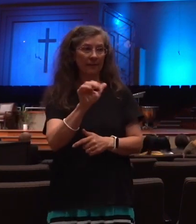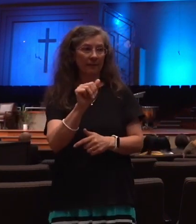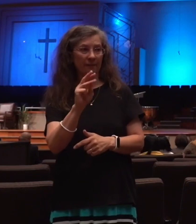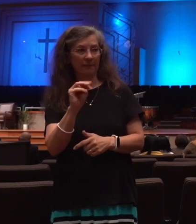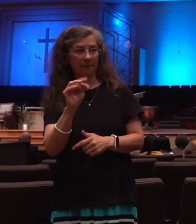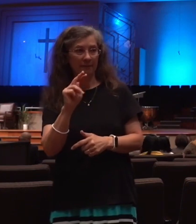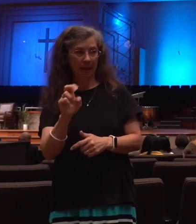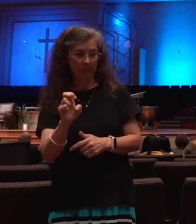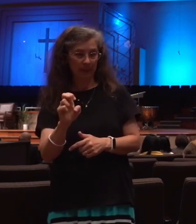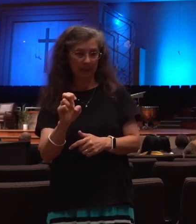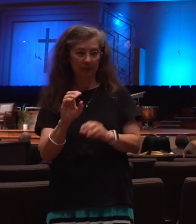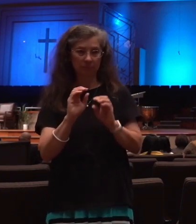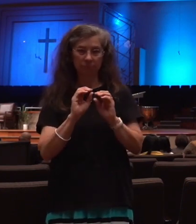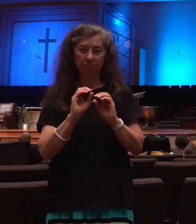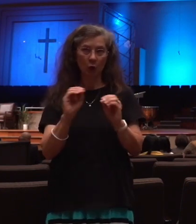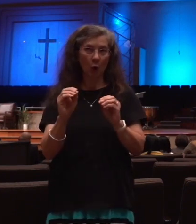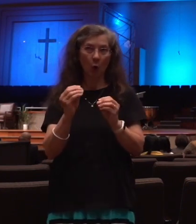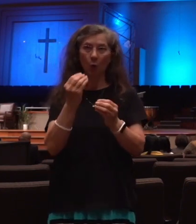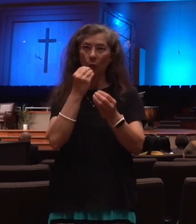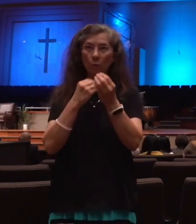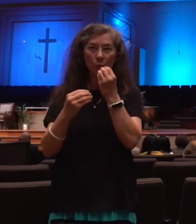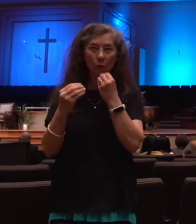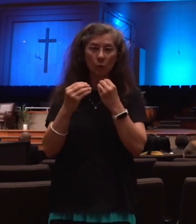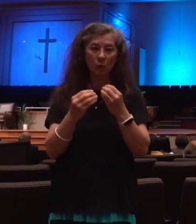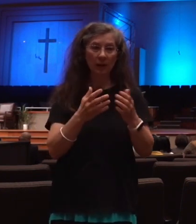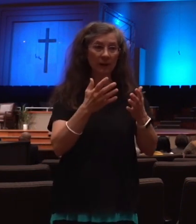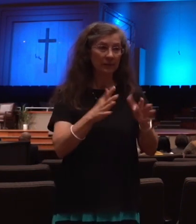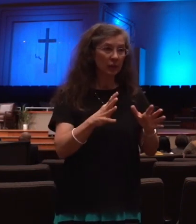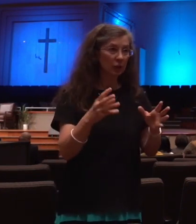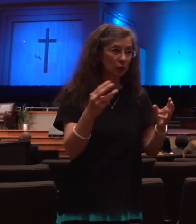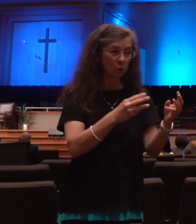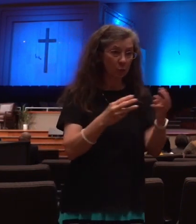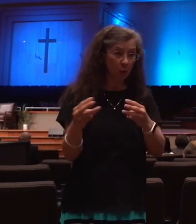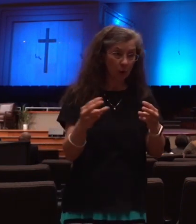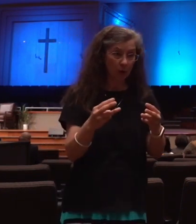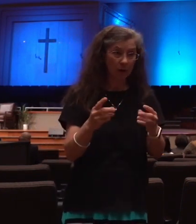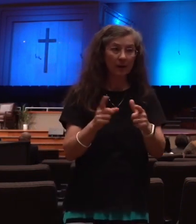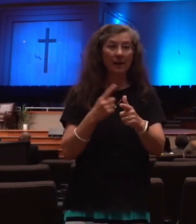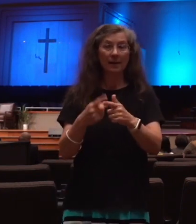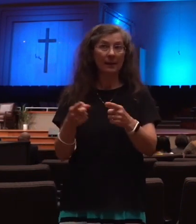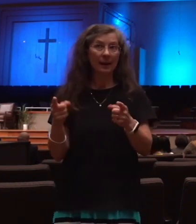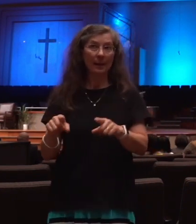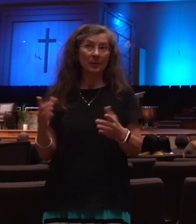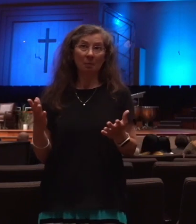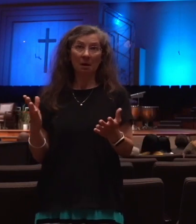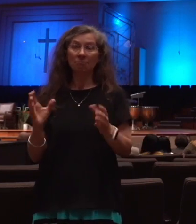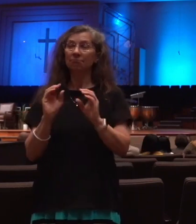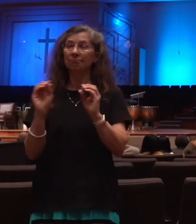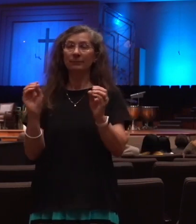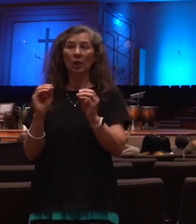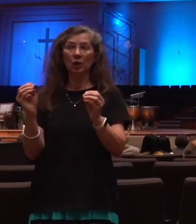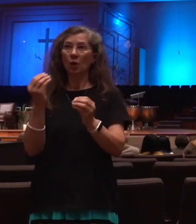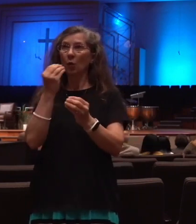Usually after war, often there's famine because of the destruction of materials and supplies, food